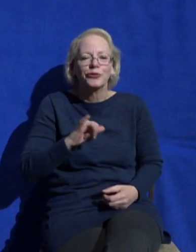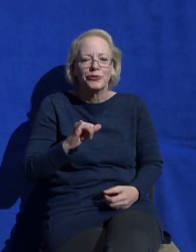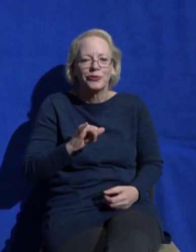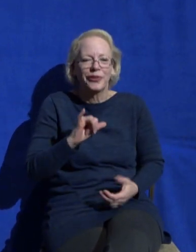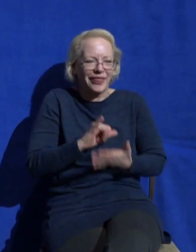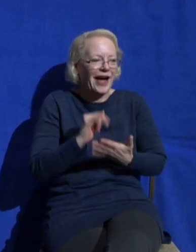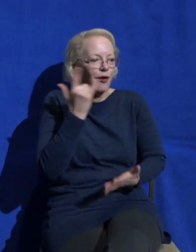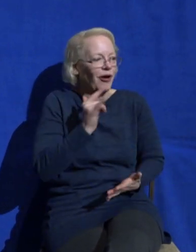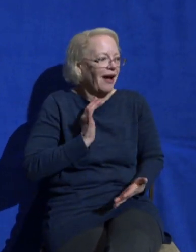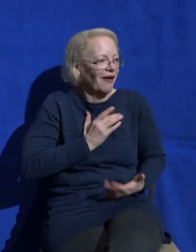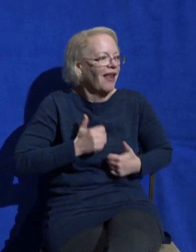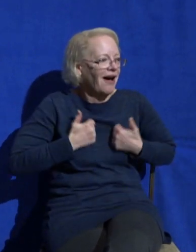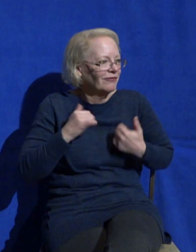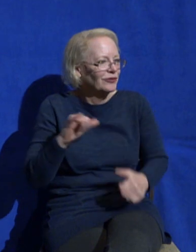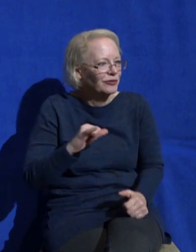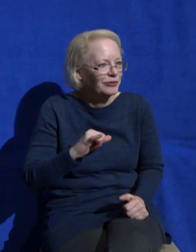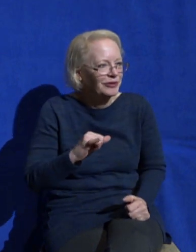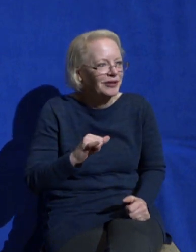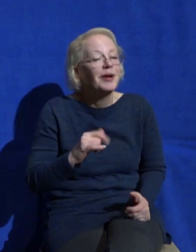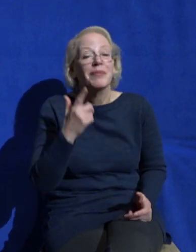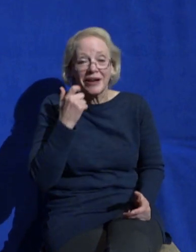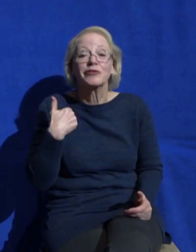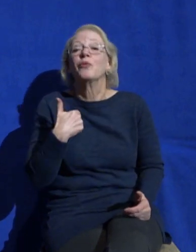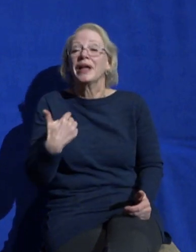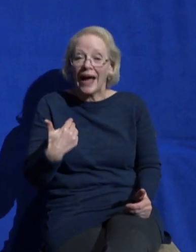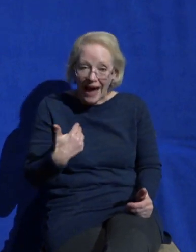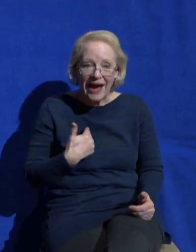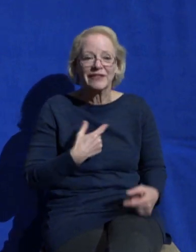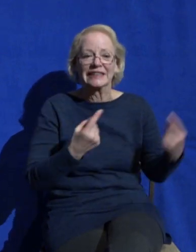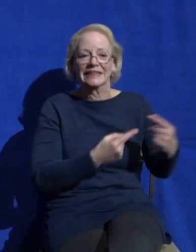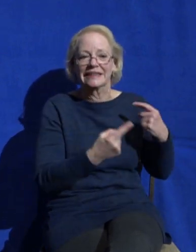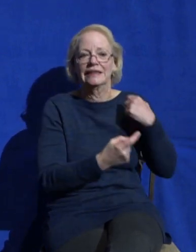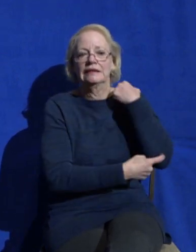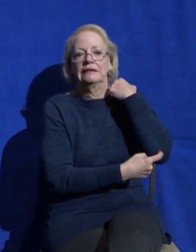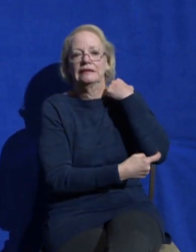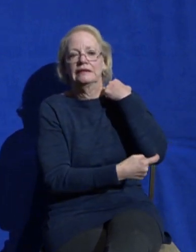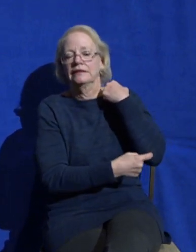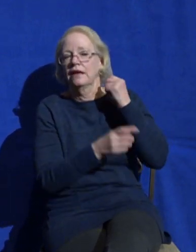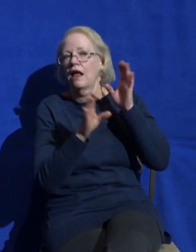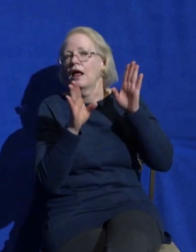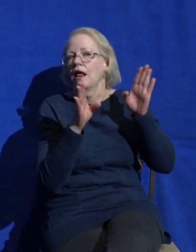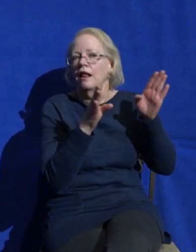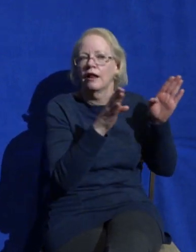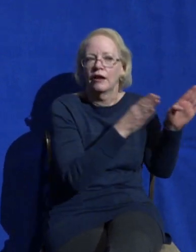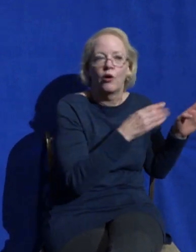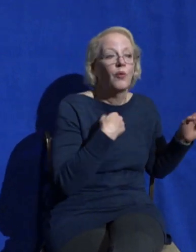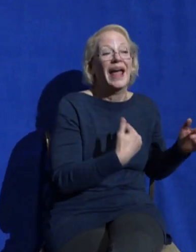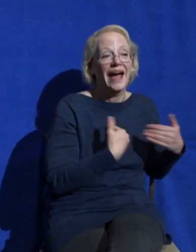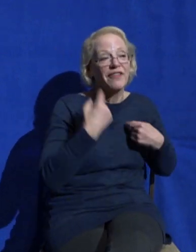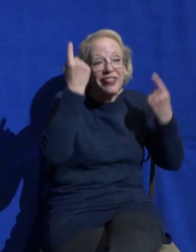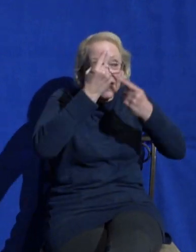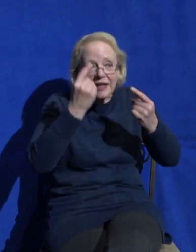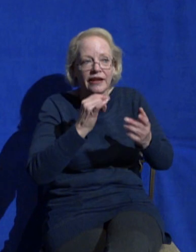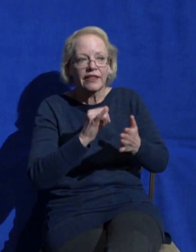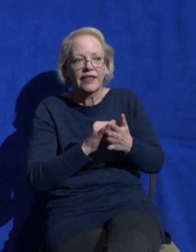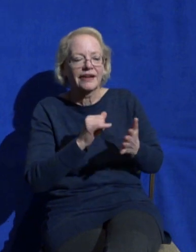like all of us have sinful inclinations and unhealthy patterns of thinking that constantly pull us off course and sometimes